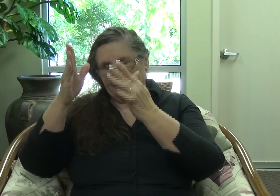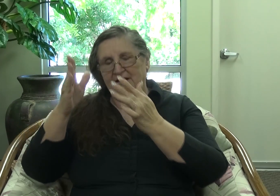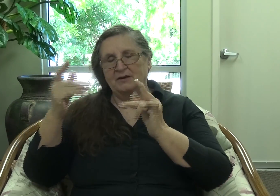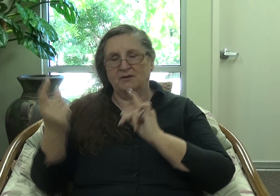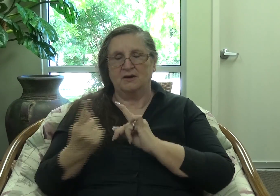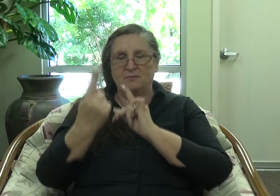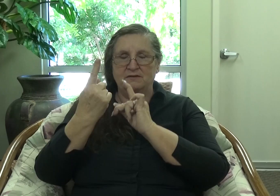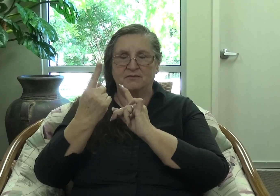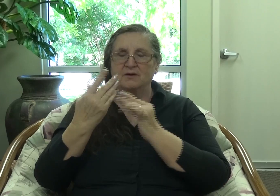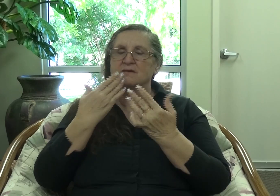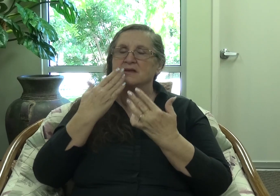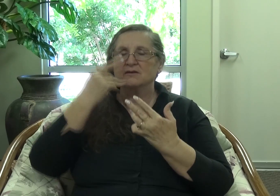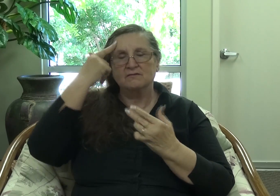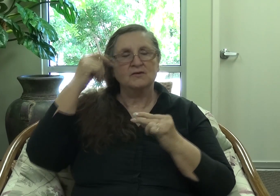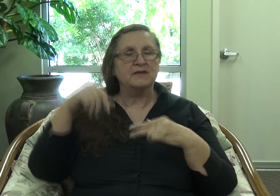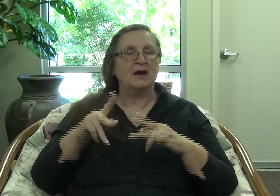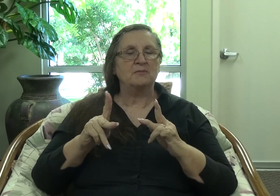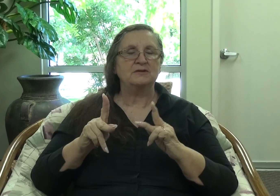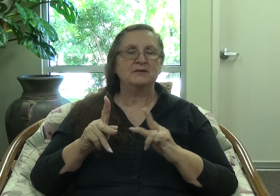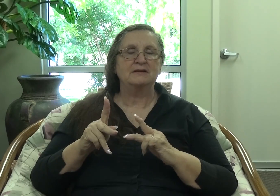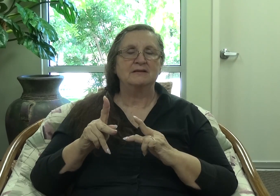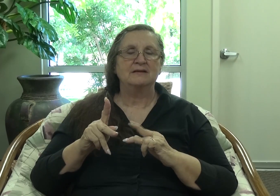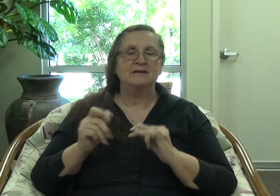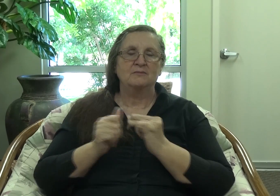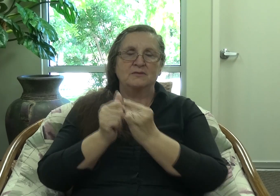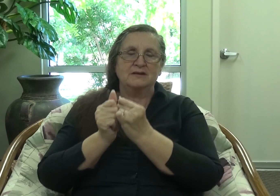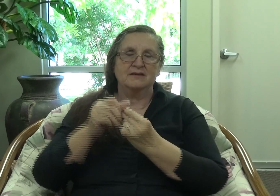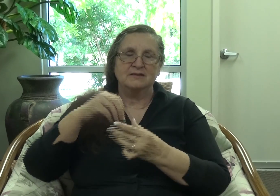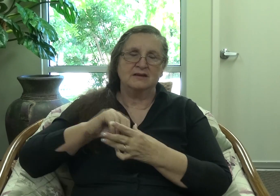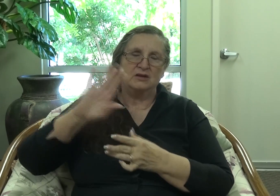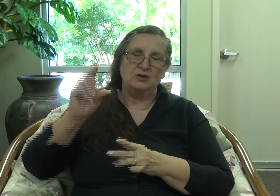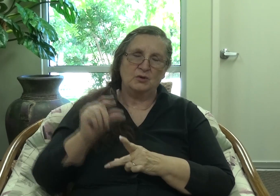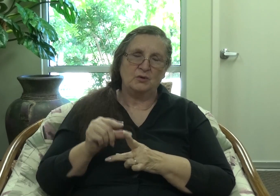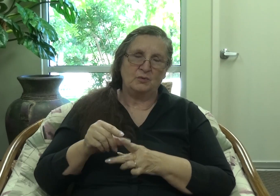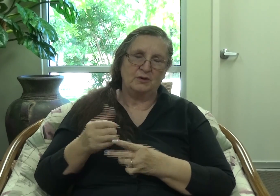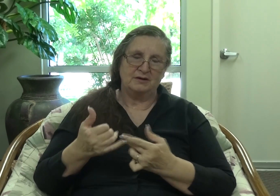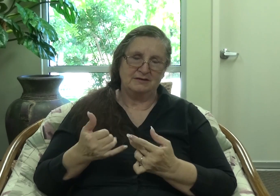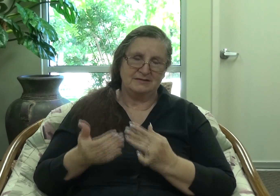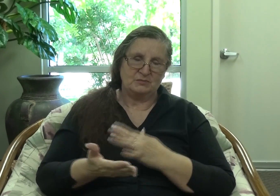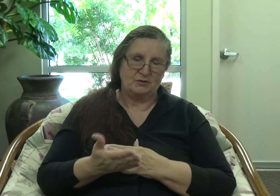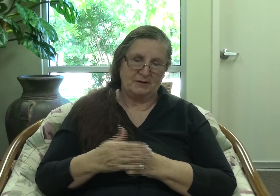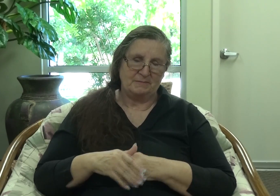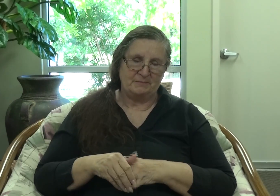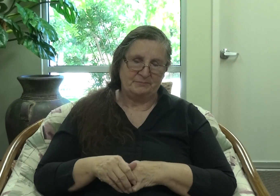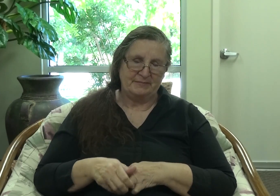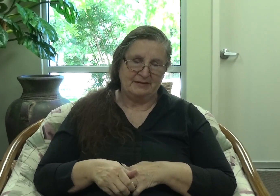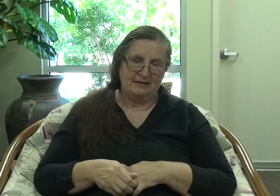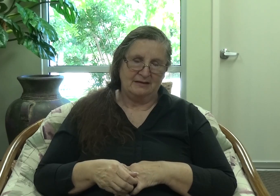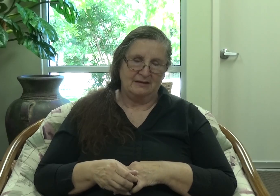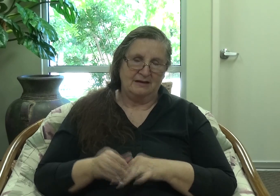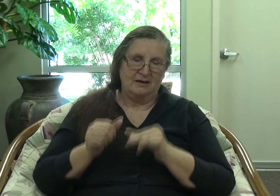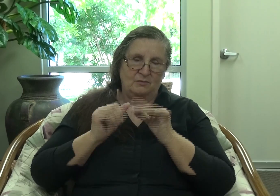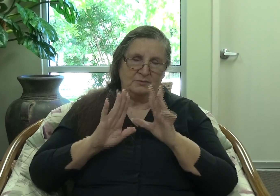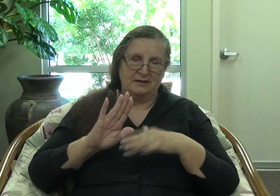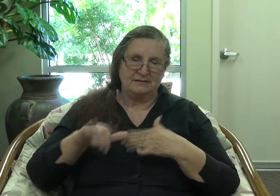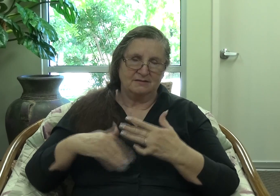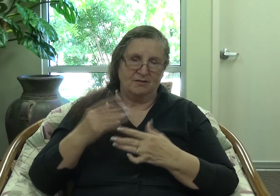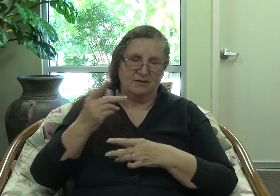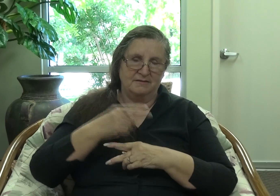thank you for this opportunity to be together in your word this morning, Lord. I ask that you bless the rest of this day and that let us just